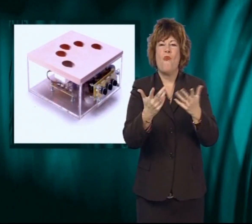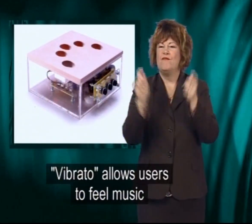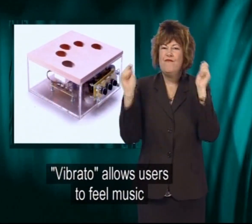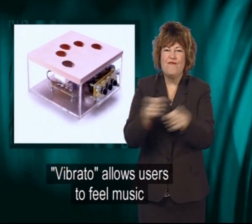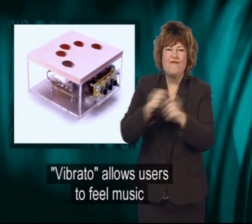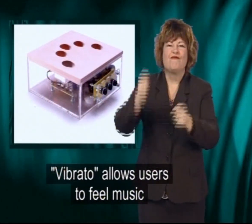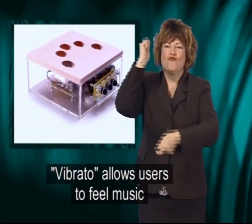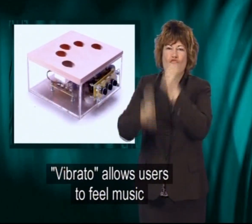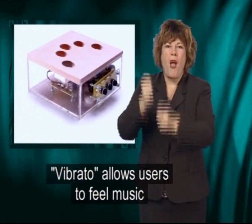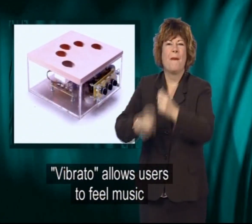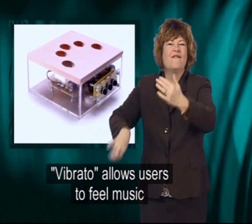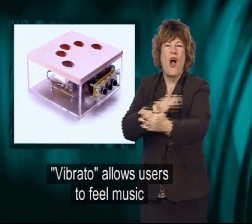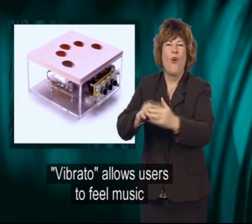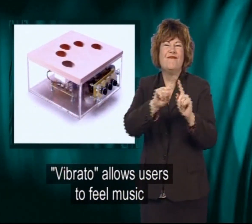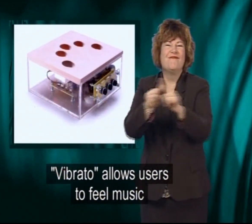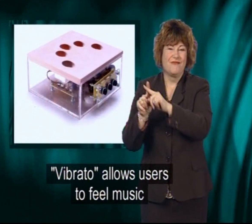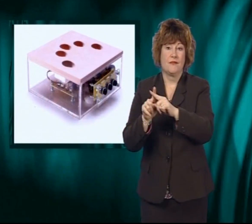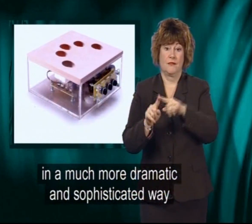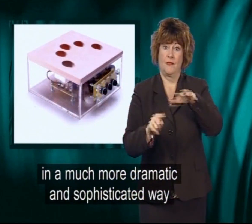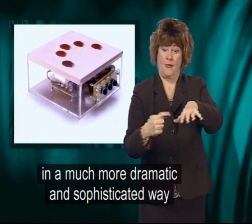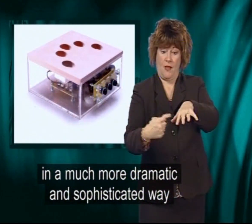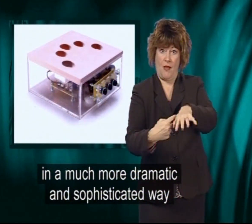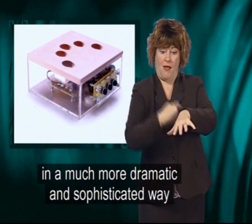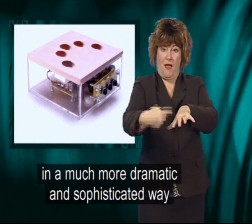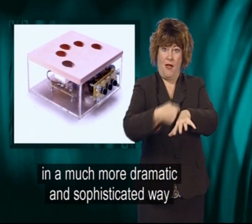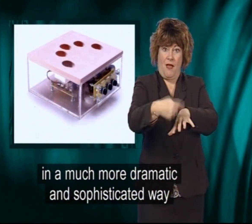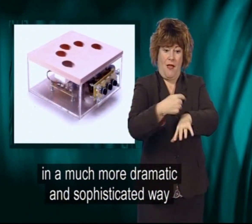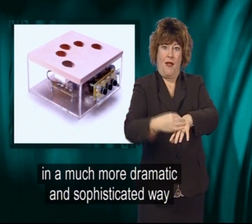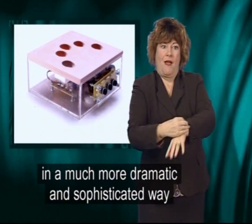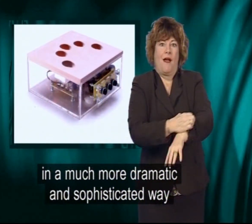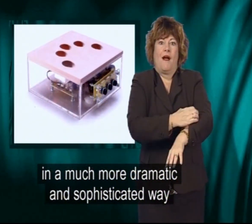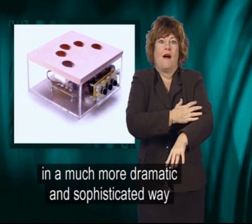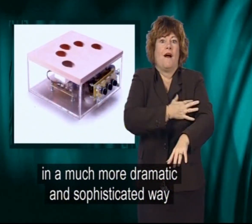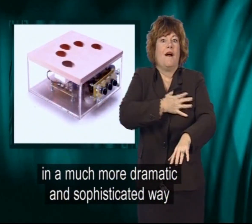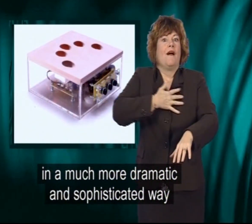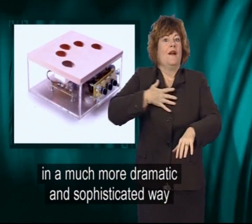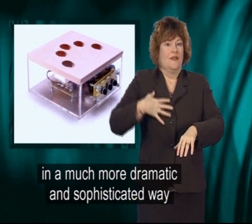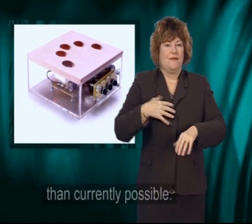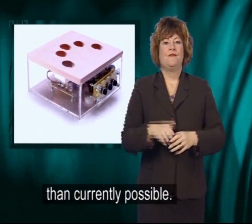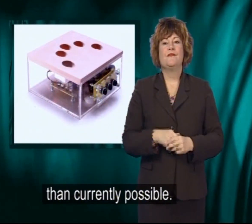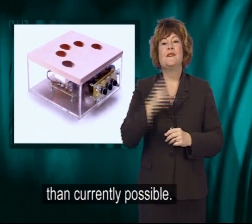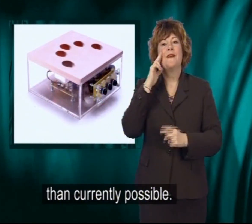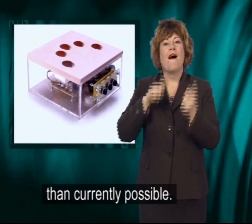allows users to feel music in a much more dramatic and sophisticated way than currently possible.